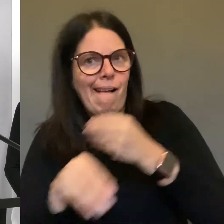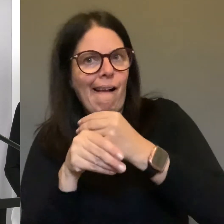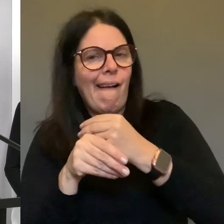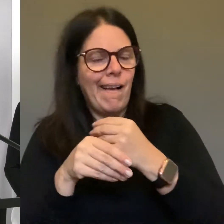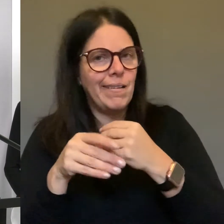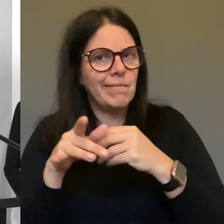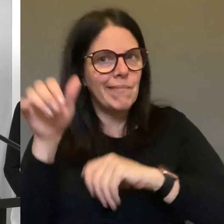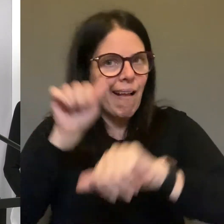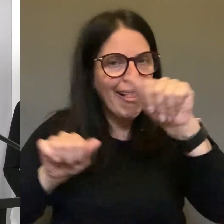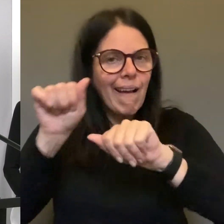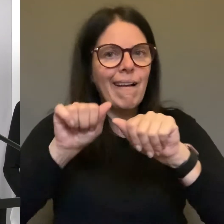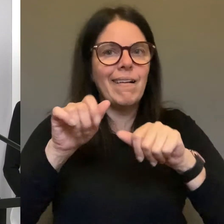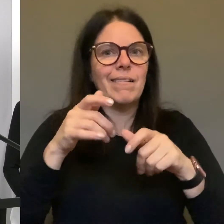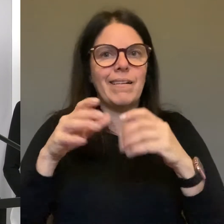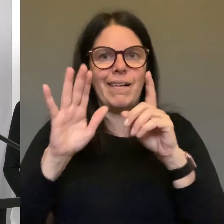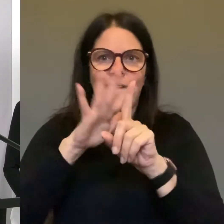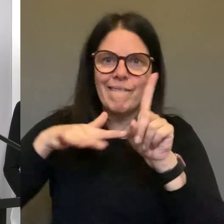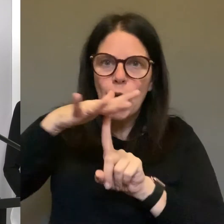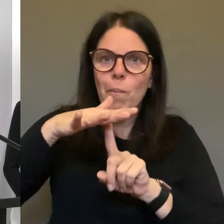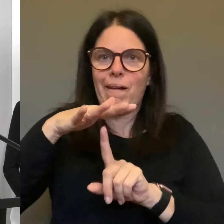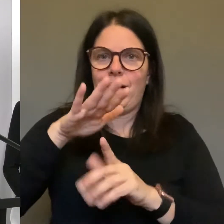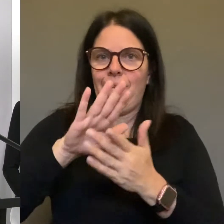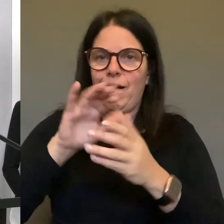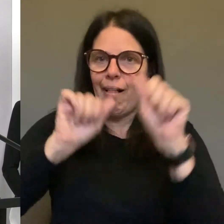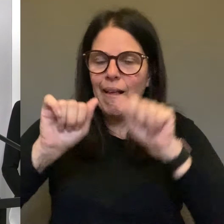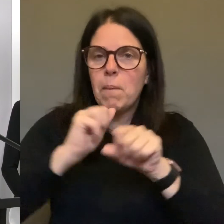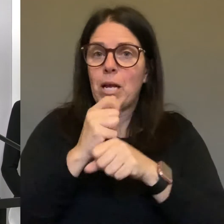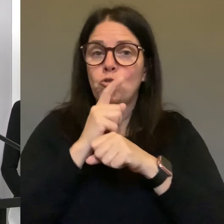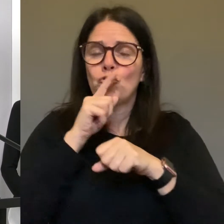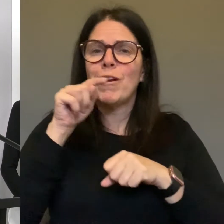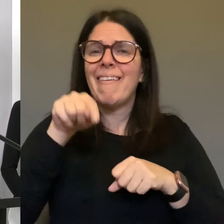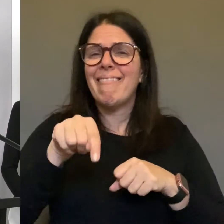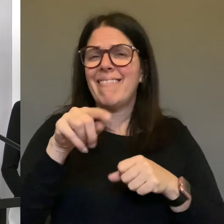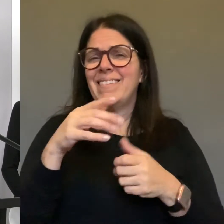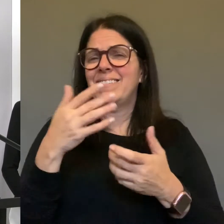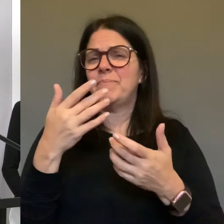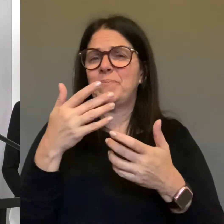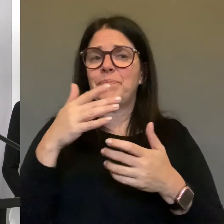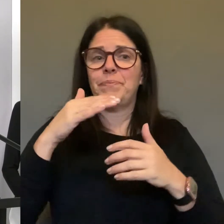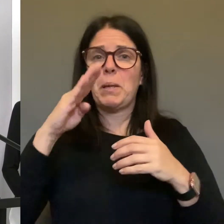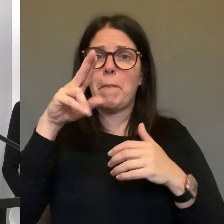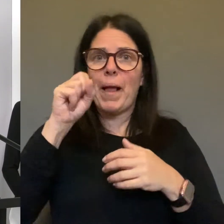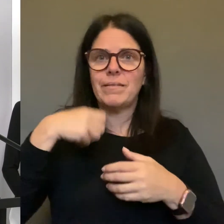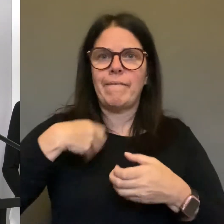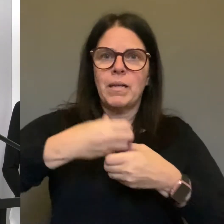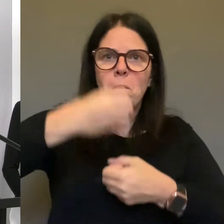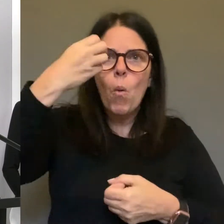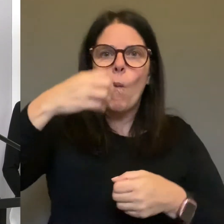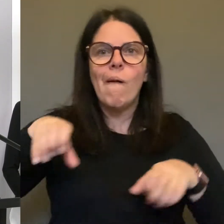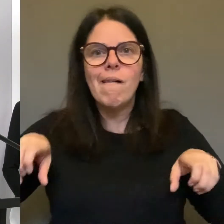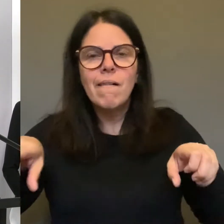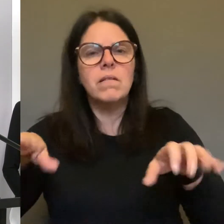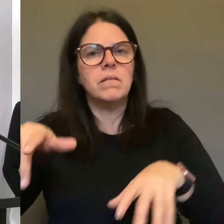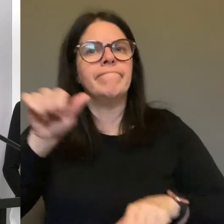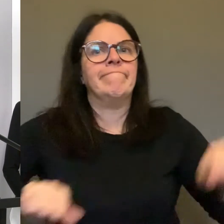environmental cleaning to ensure that all those touch surfaces and places that are in the transit, it can be cleaned to ensure the safety and well-being